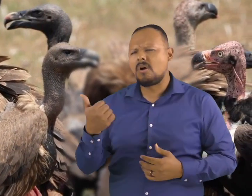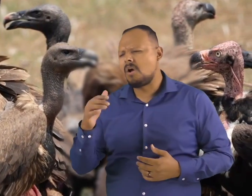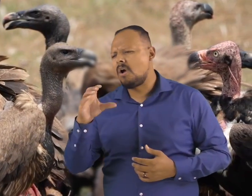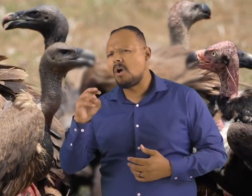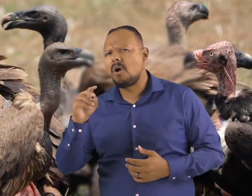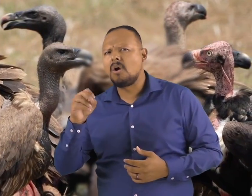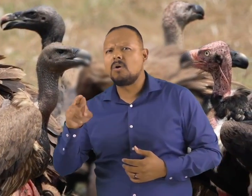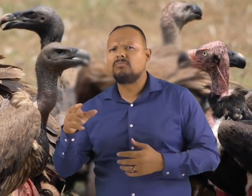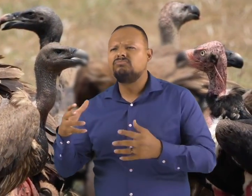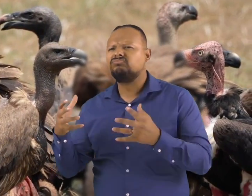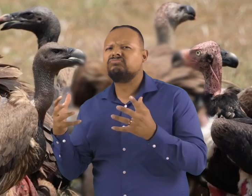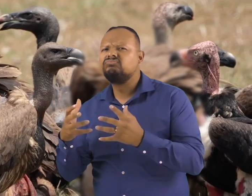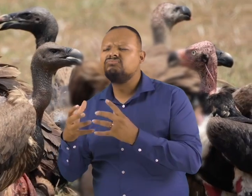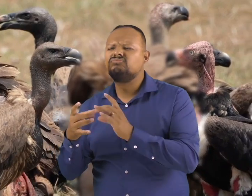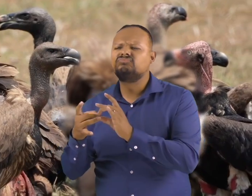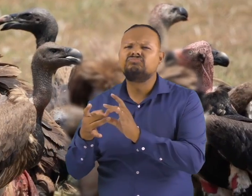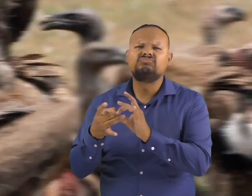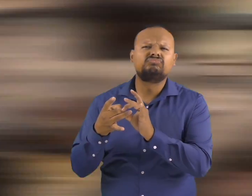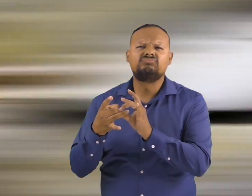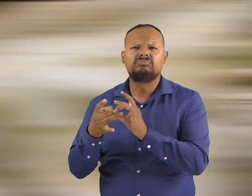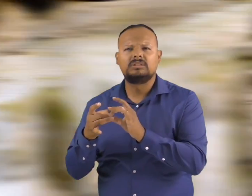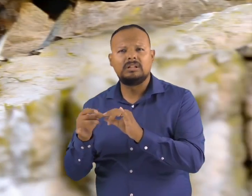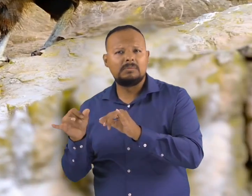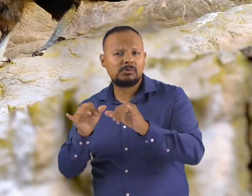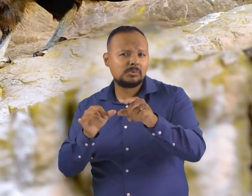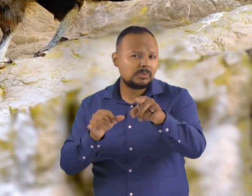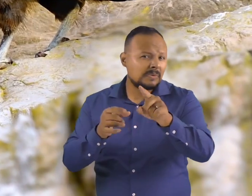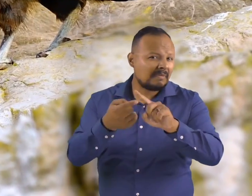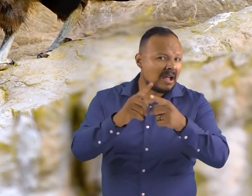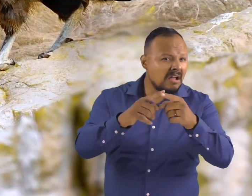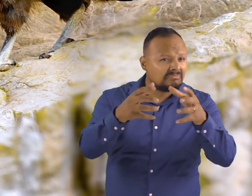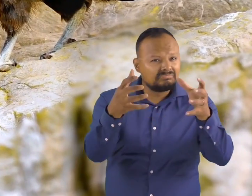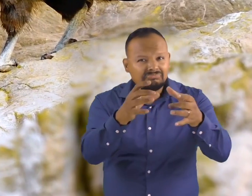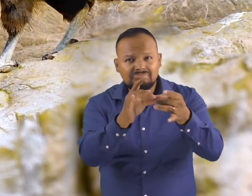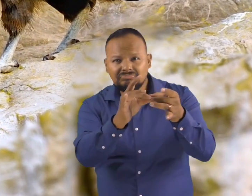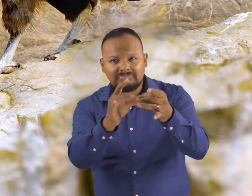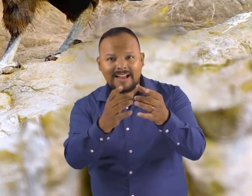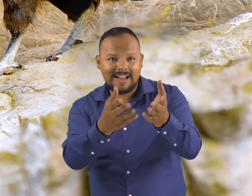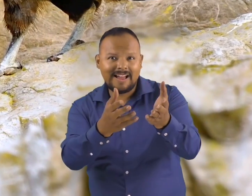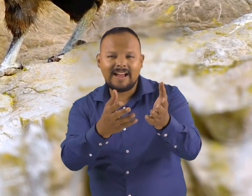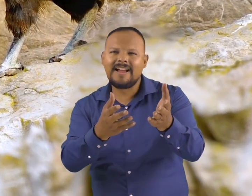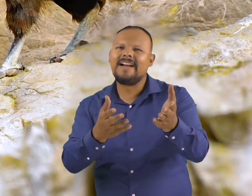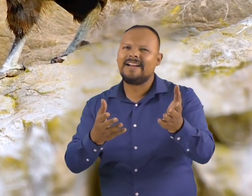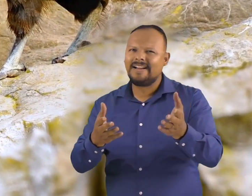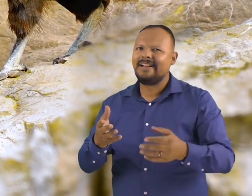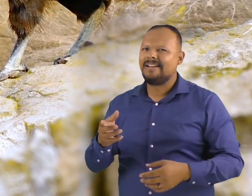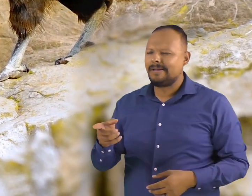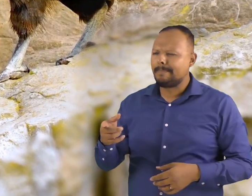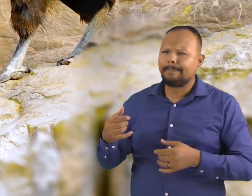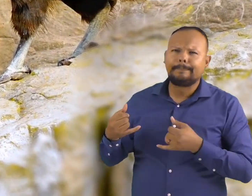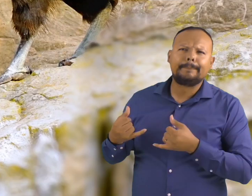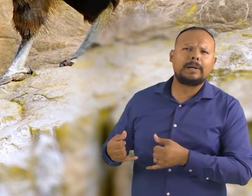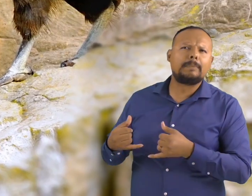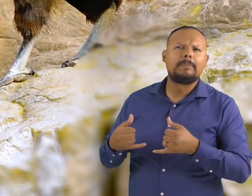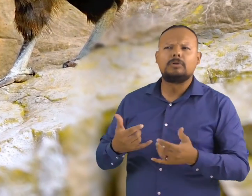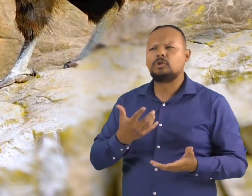form strong bonds with your friends. And they are very playful and curious, which might describe you as well.